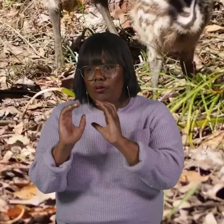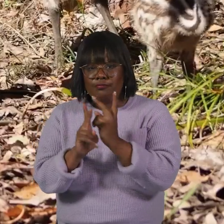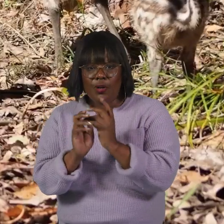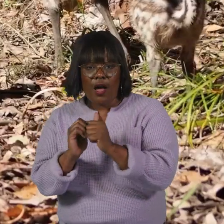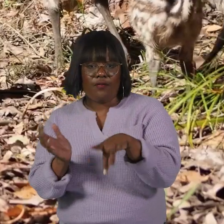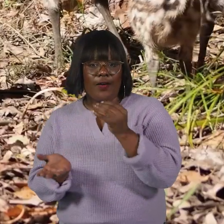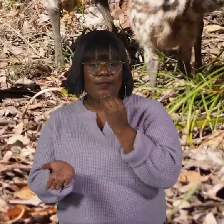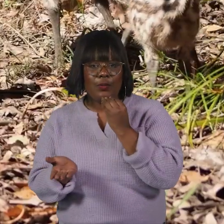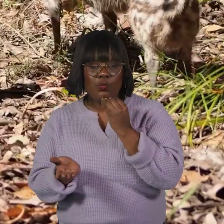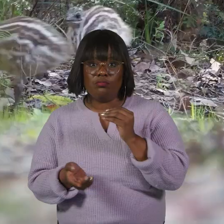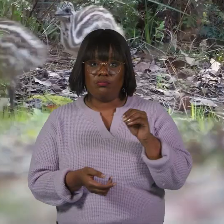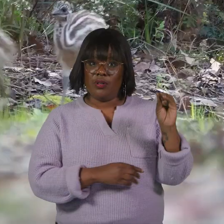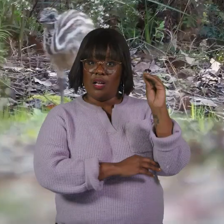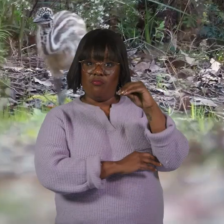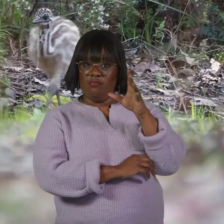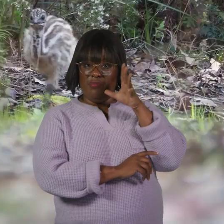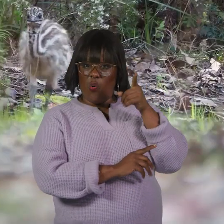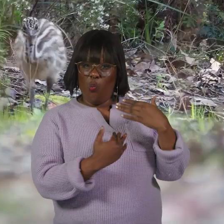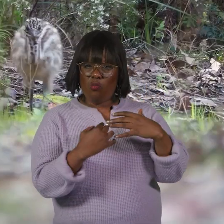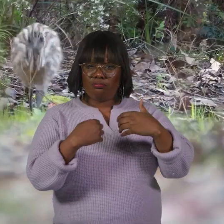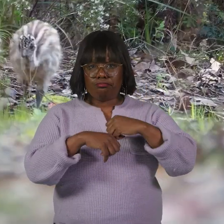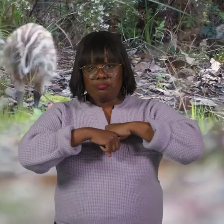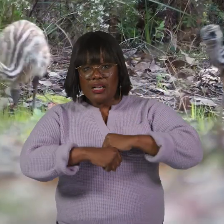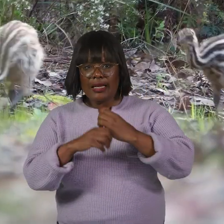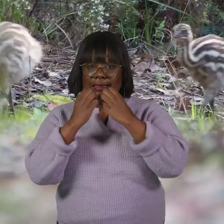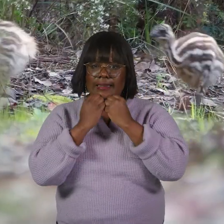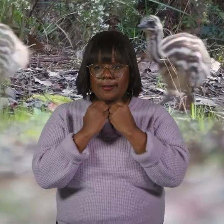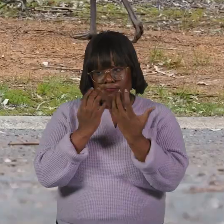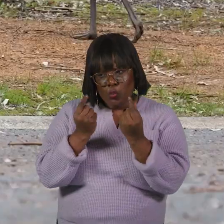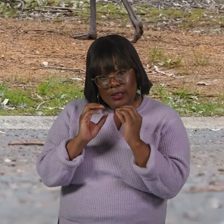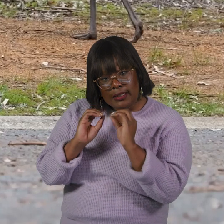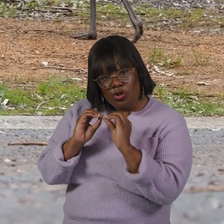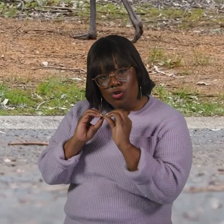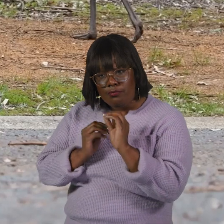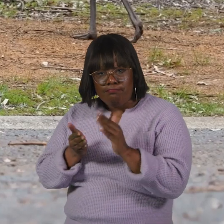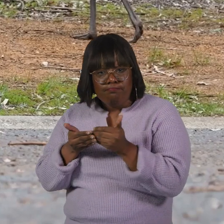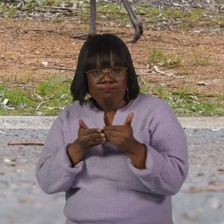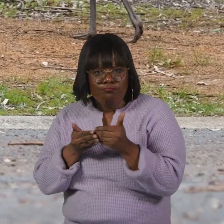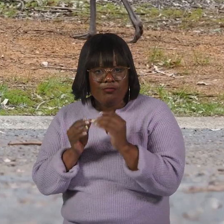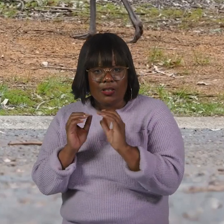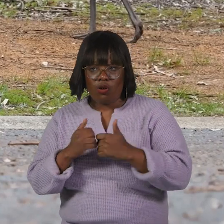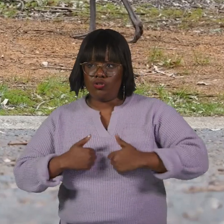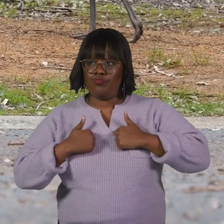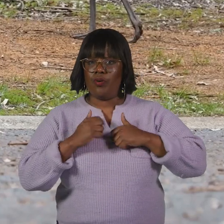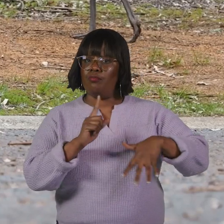find food. Emu parents are very protective and teach their chicks the essential skills to survive